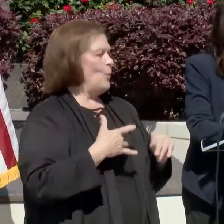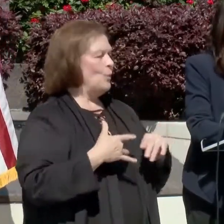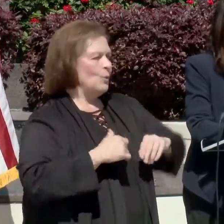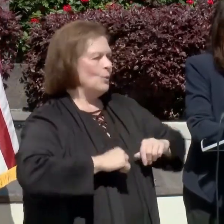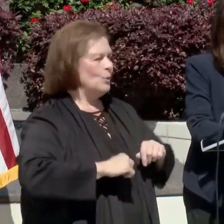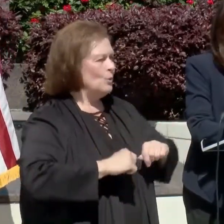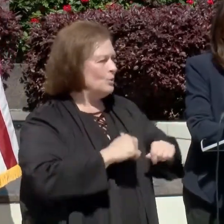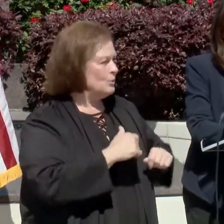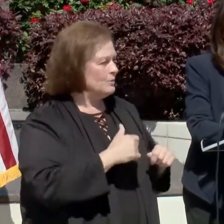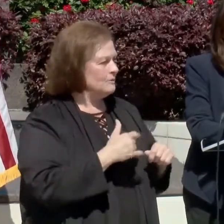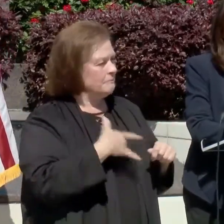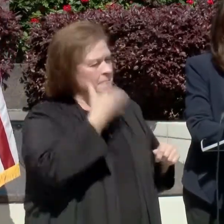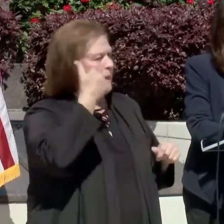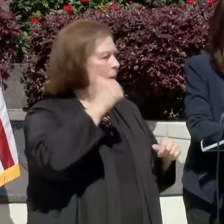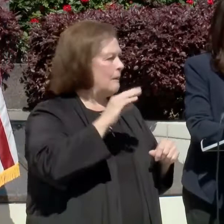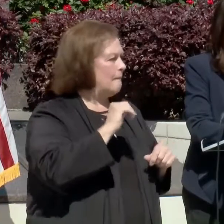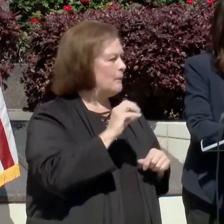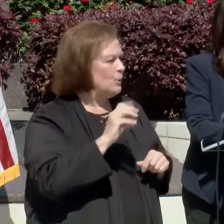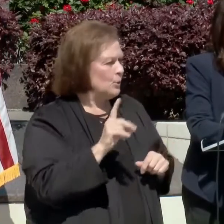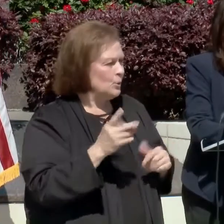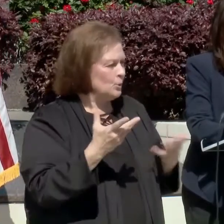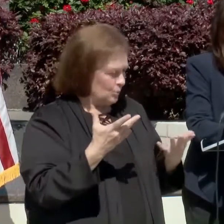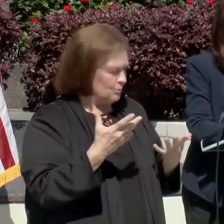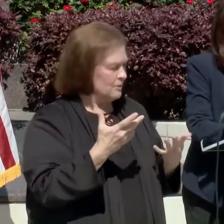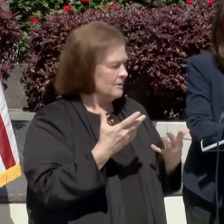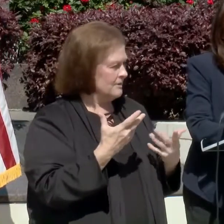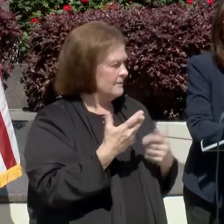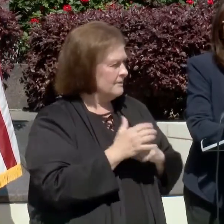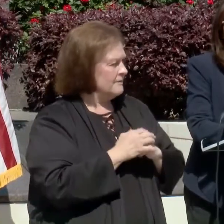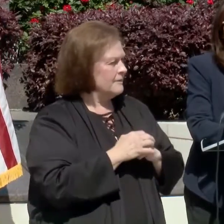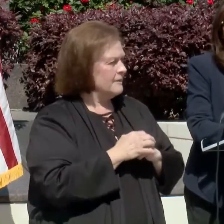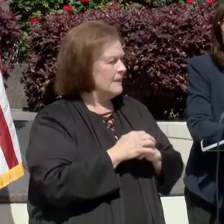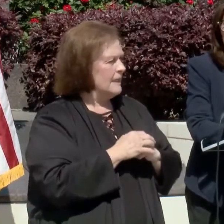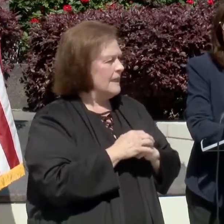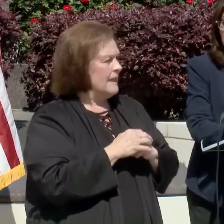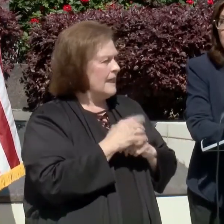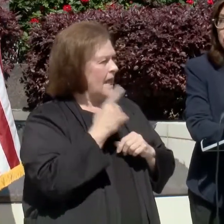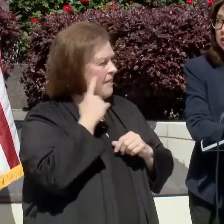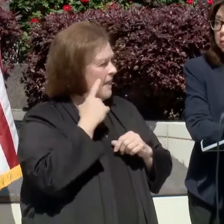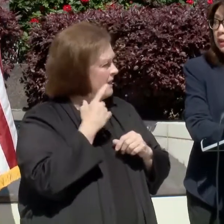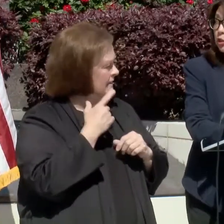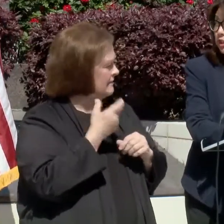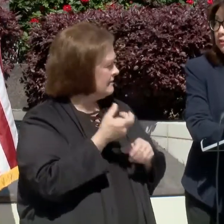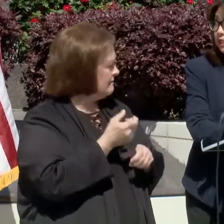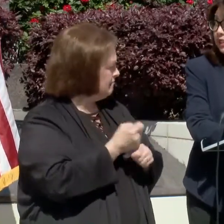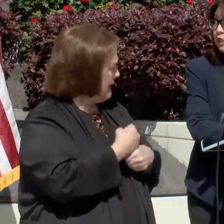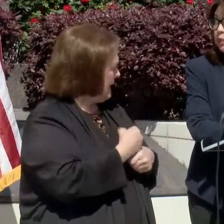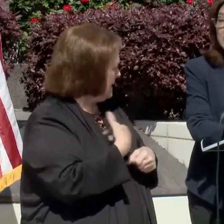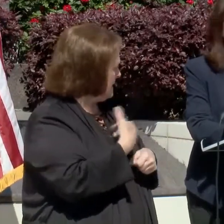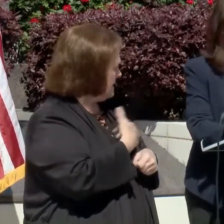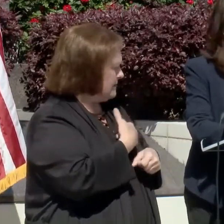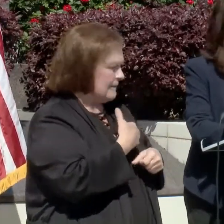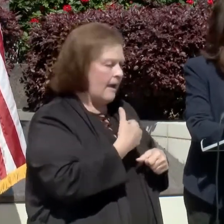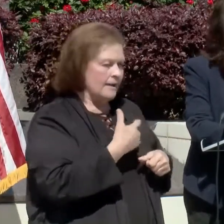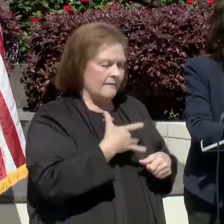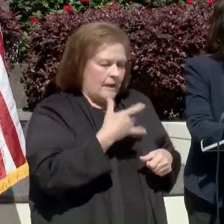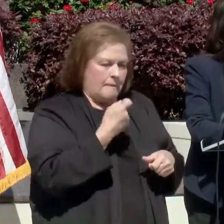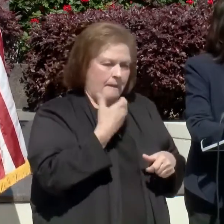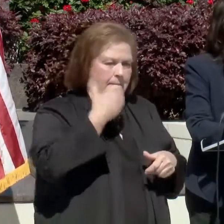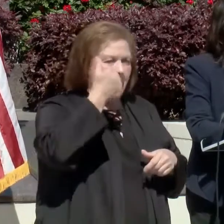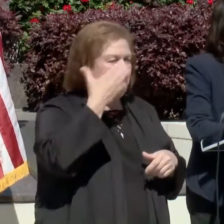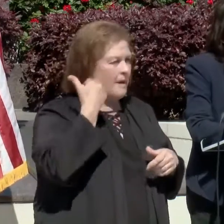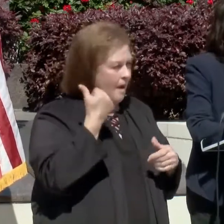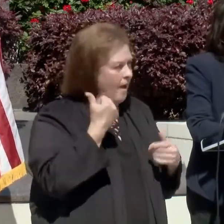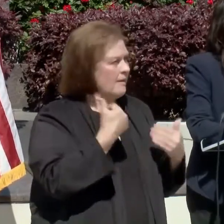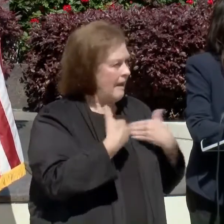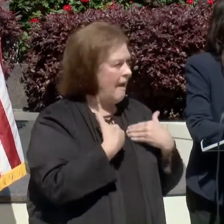need it. We have needed this for a long time. We've worked for it and I think it's energized all of us up here, just the vaccines being out because it's not like